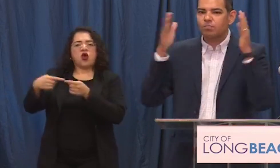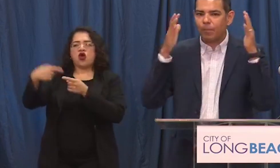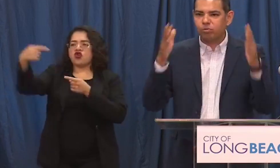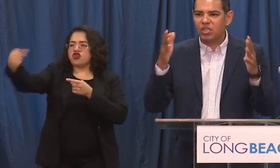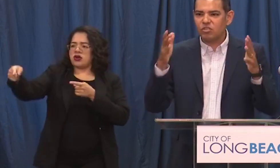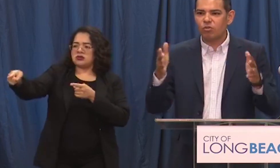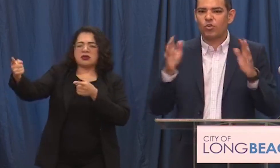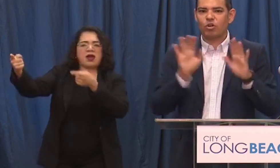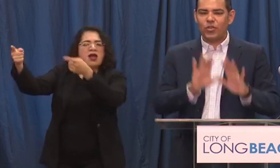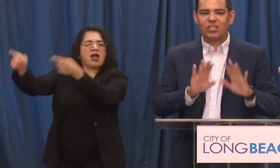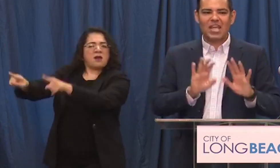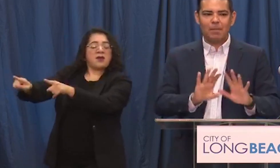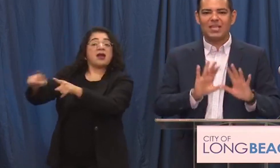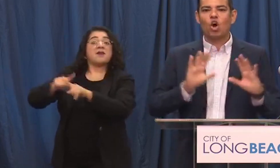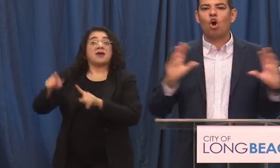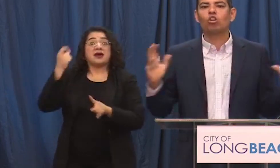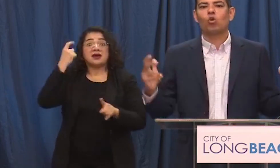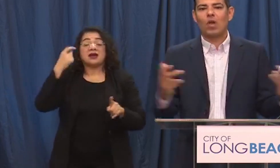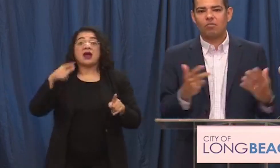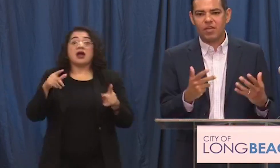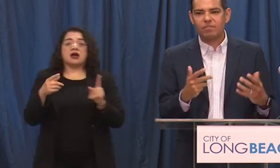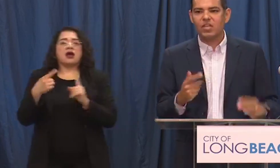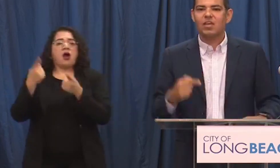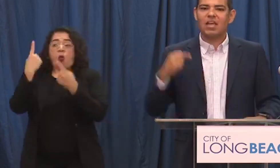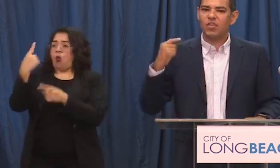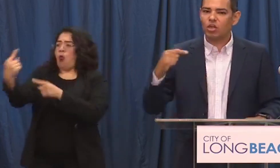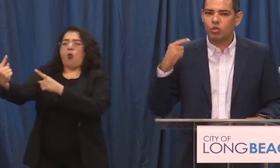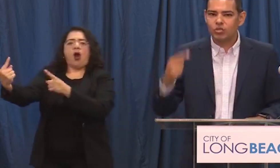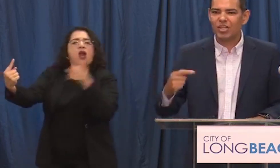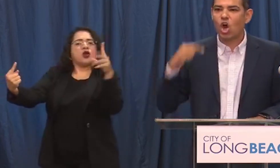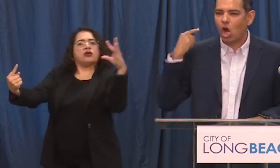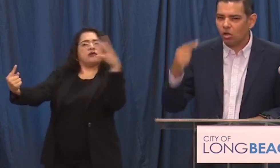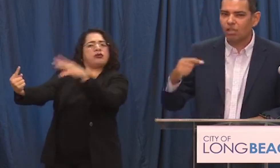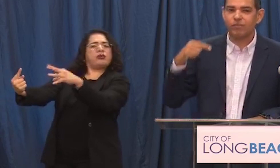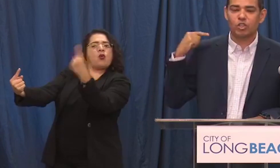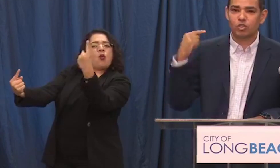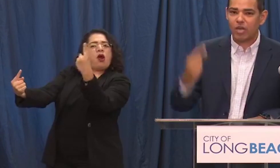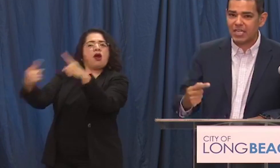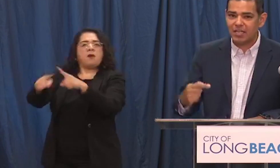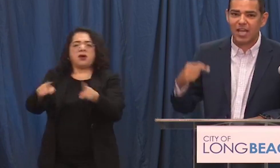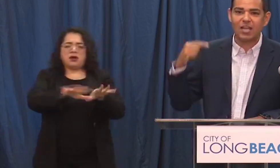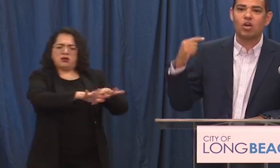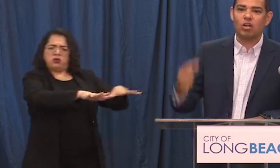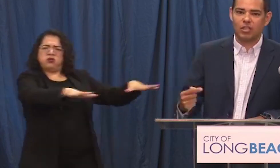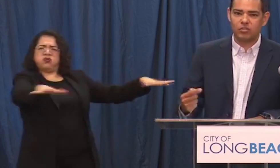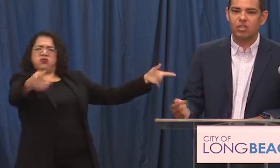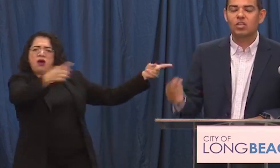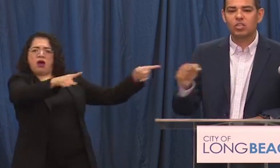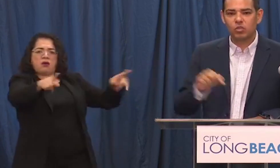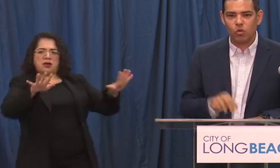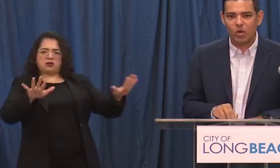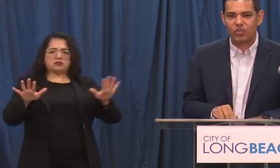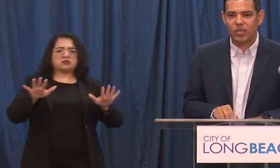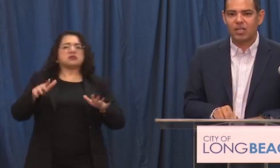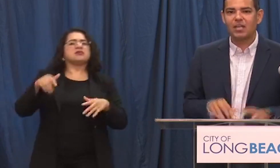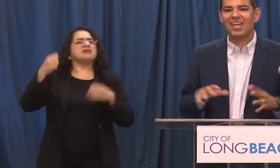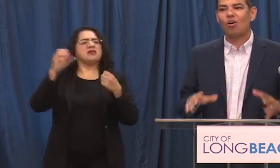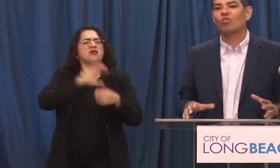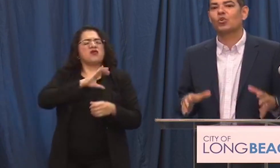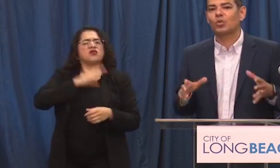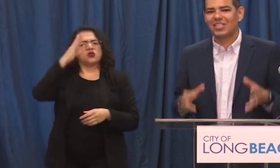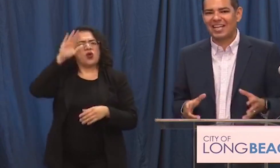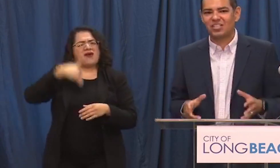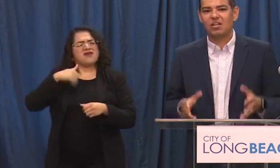street but please know that there are things happening all around them and they are using all of their training and knowledge to do the right thing